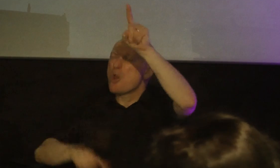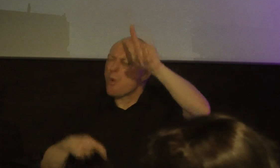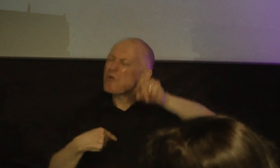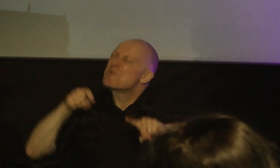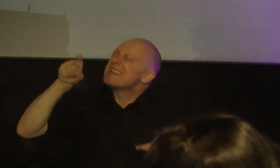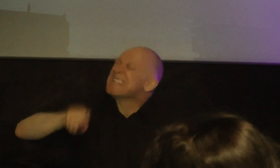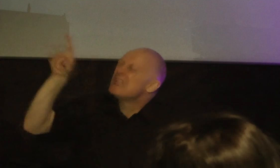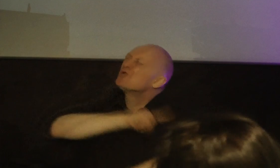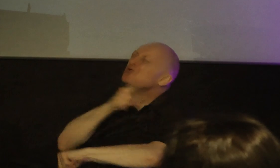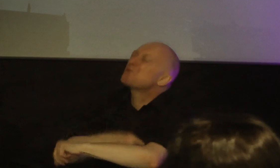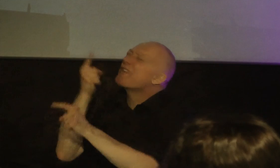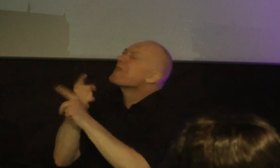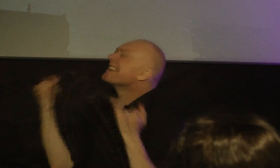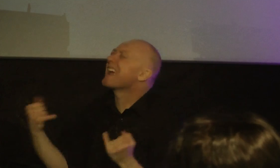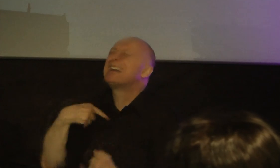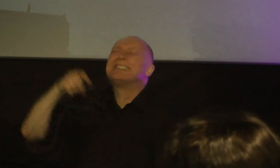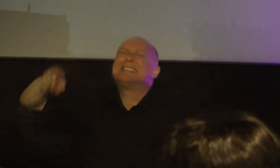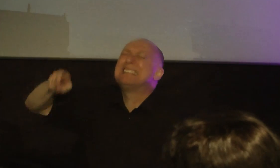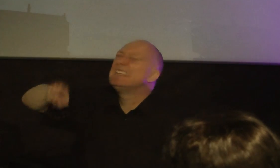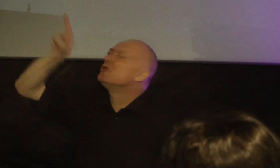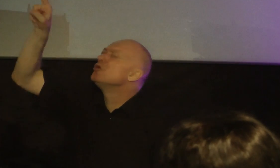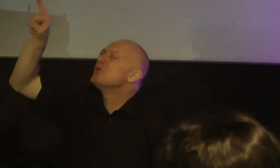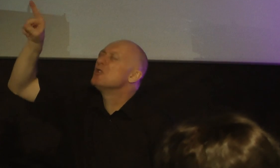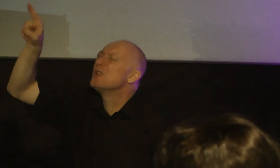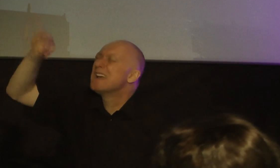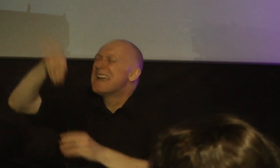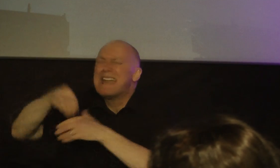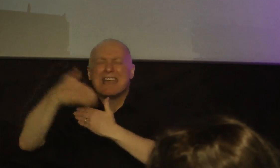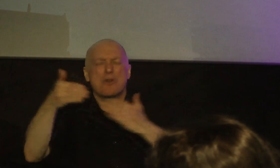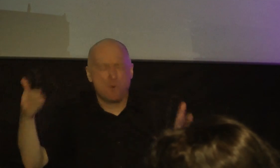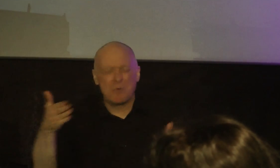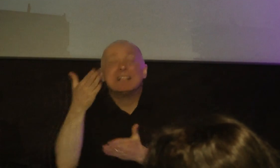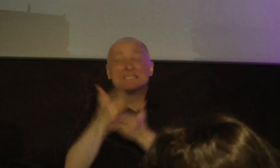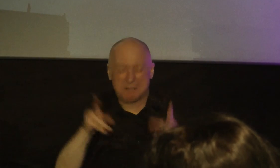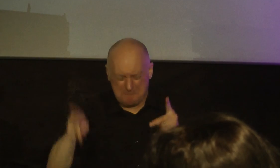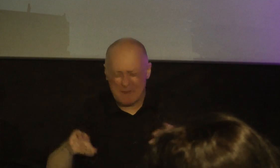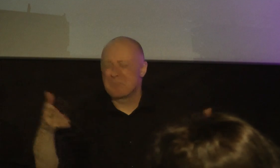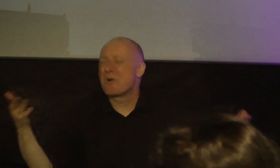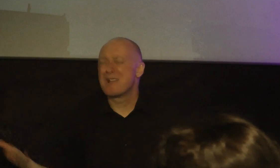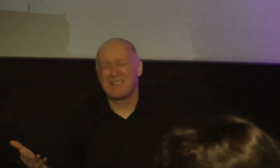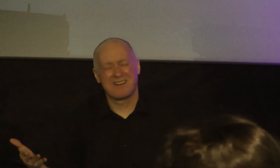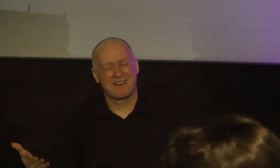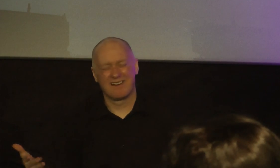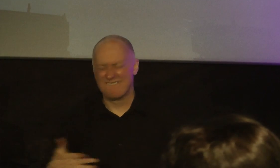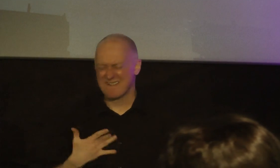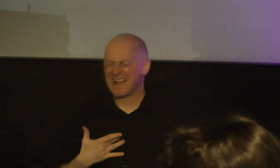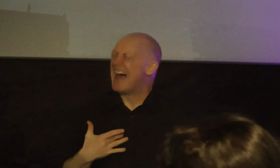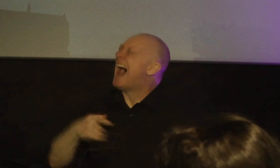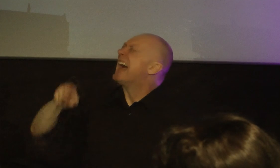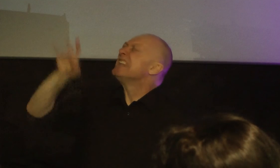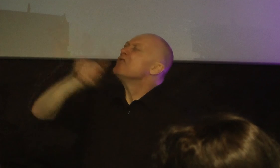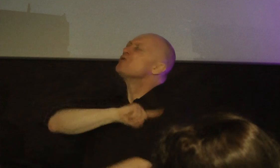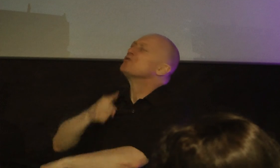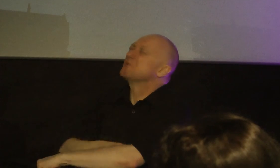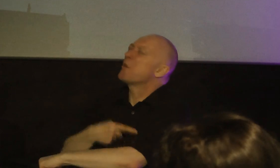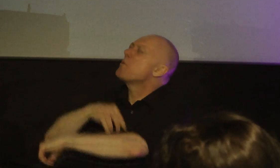strength right now in this room there are people who need your strength and we call on you Lord